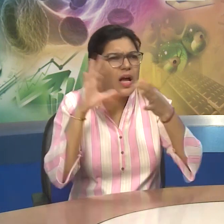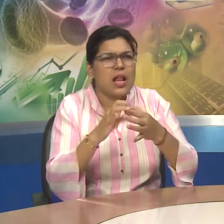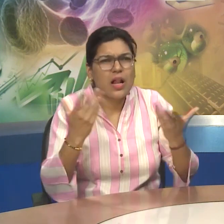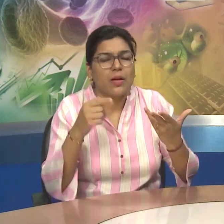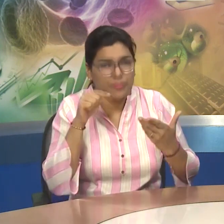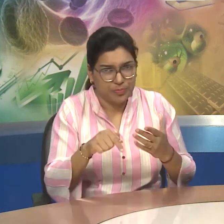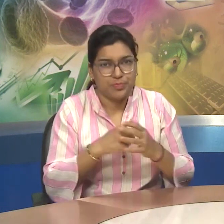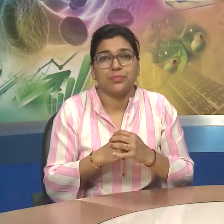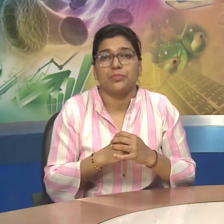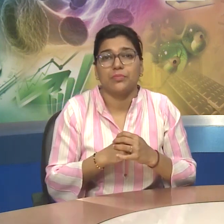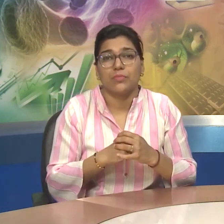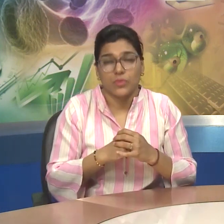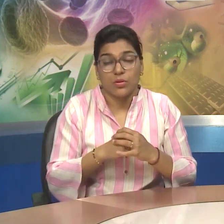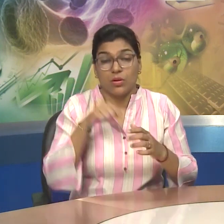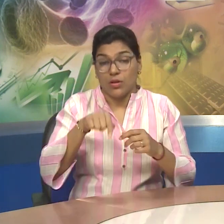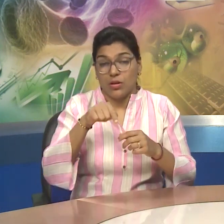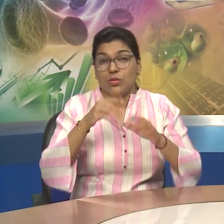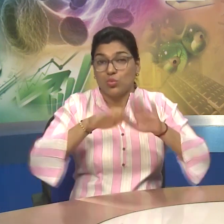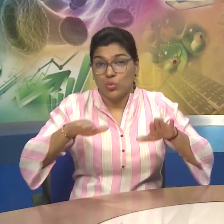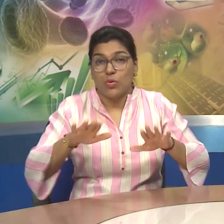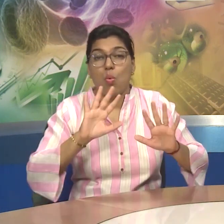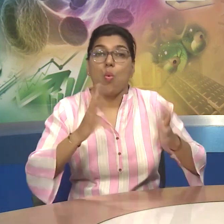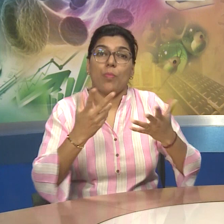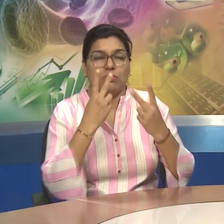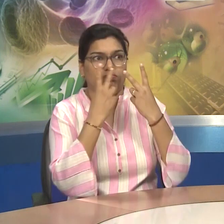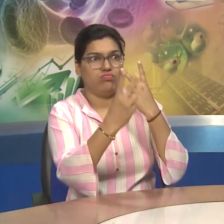For Increase In Stress Level Are